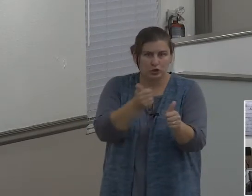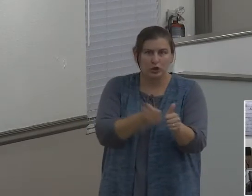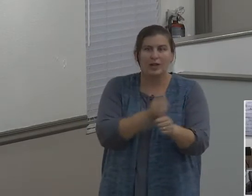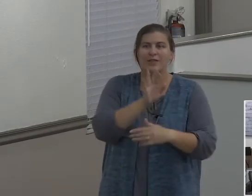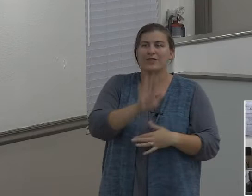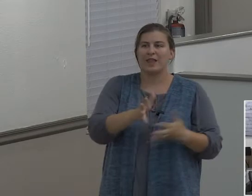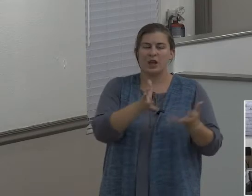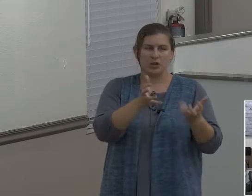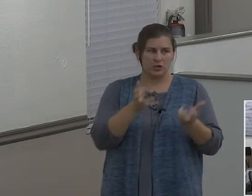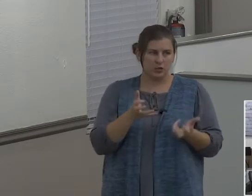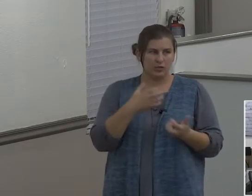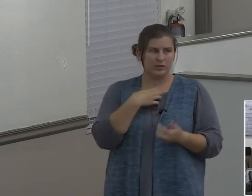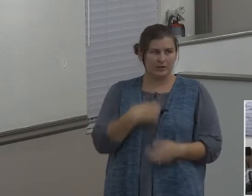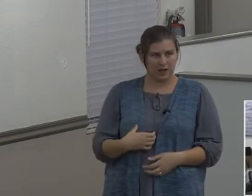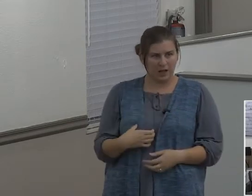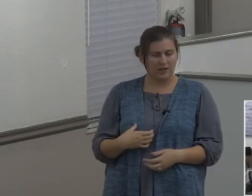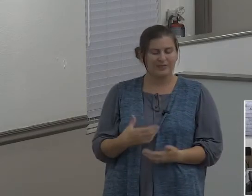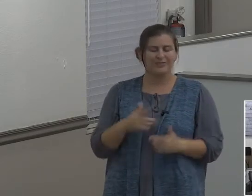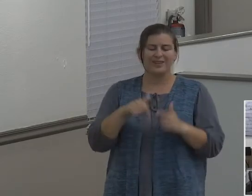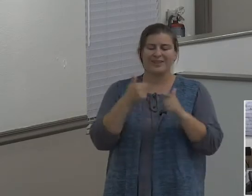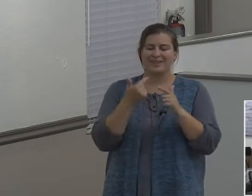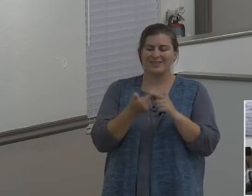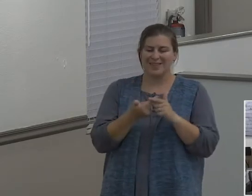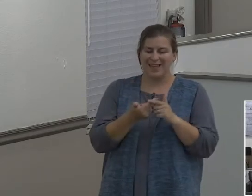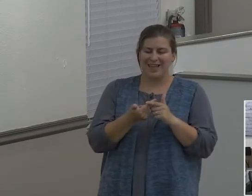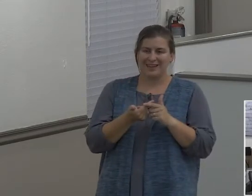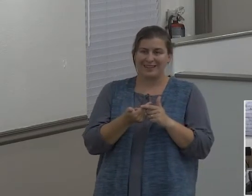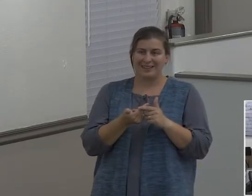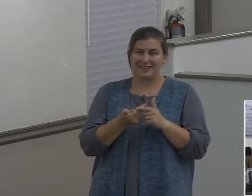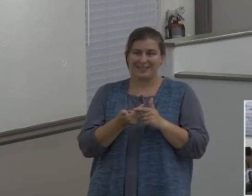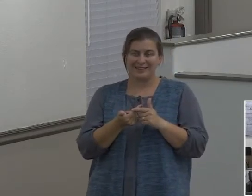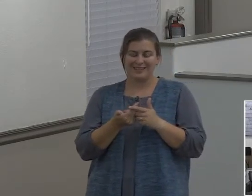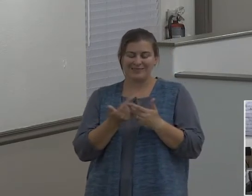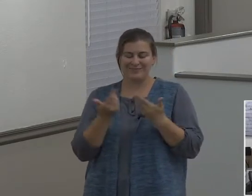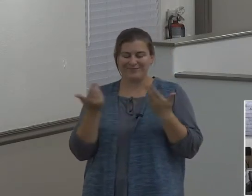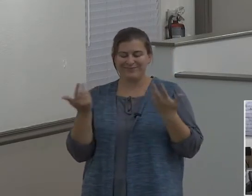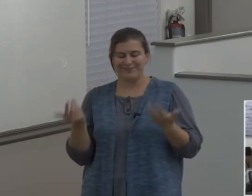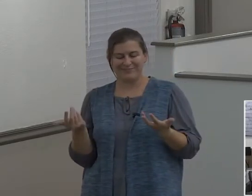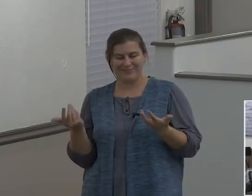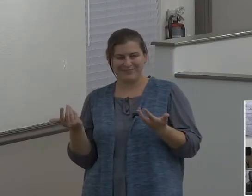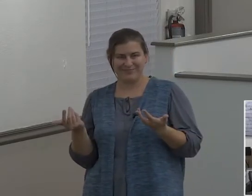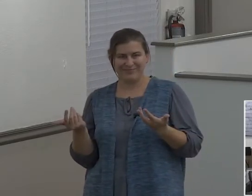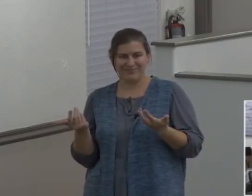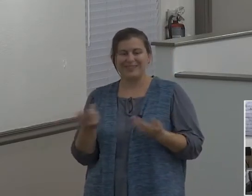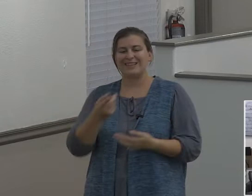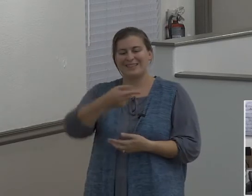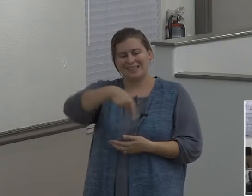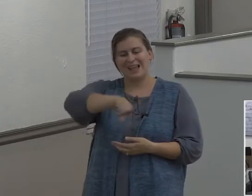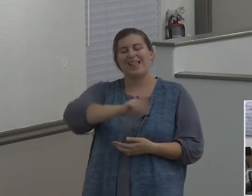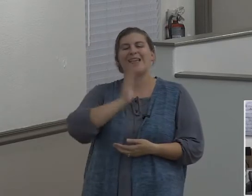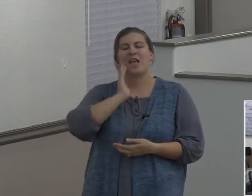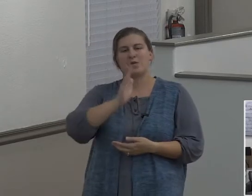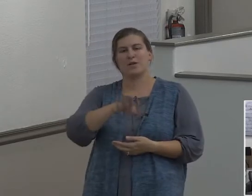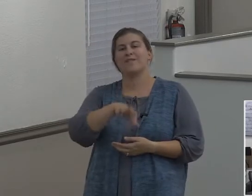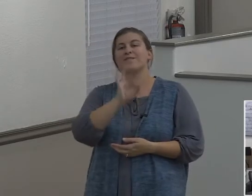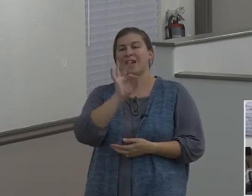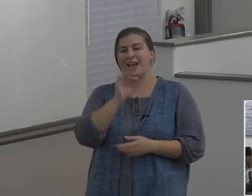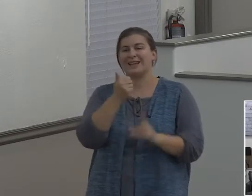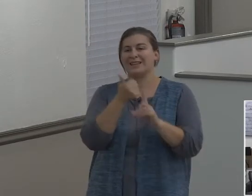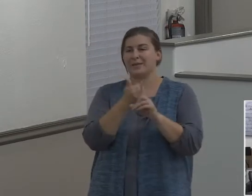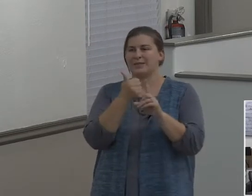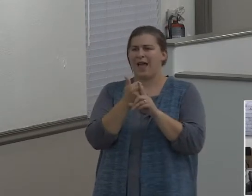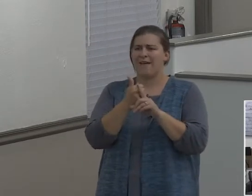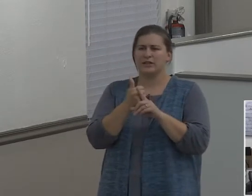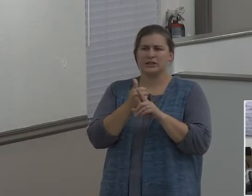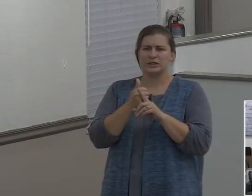for their life, and they will find themselves in a vehement disagreement with the very